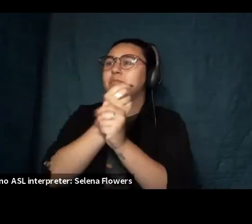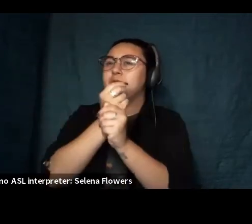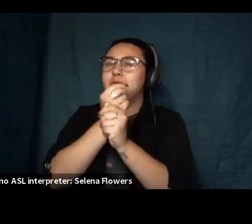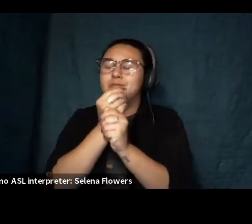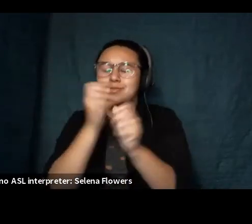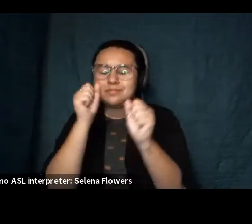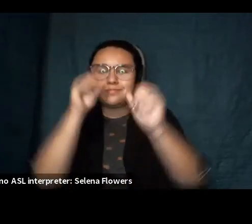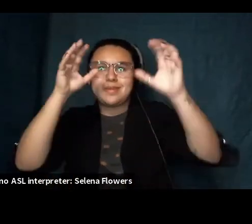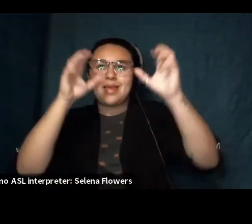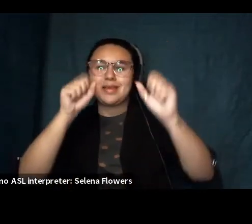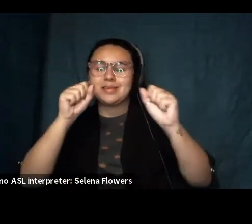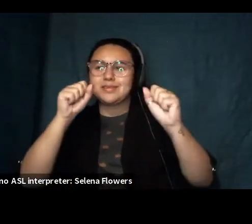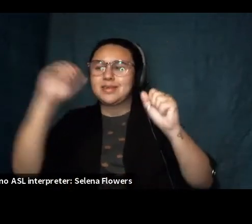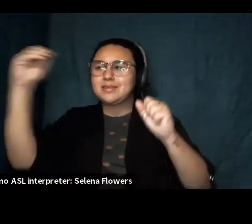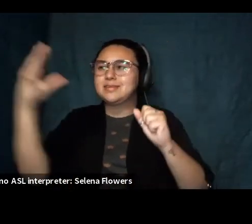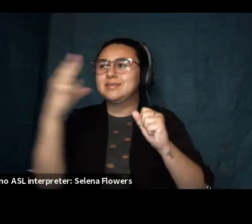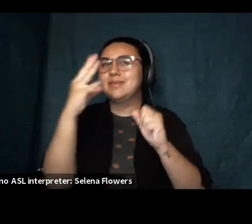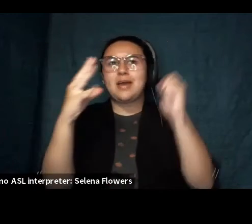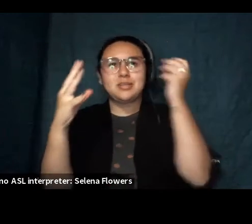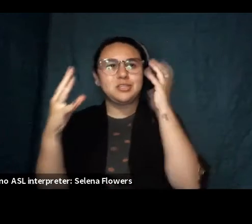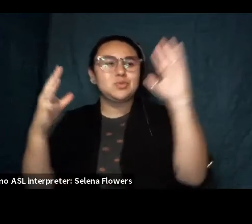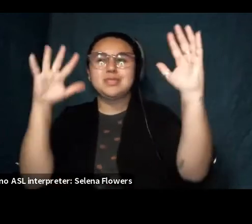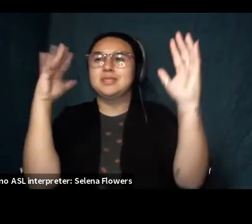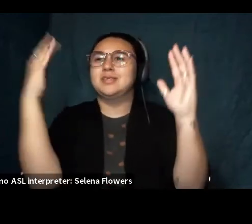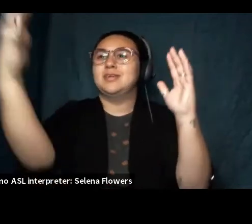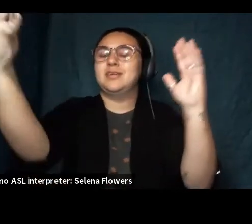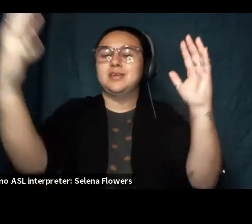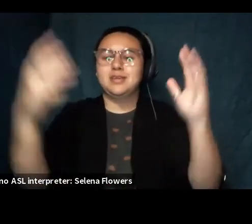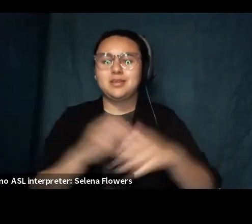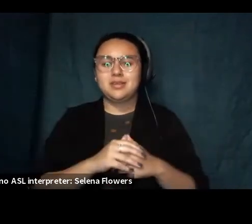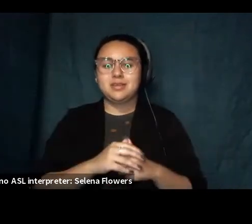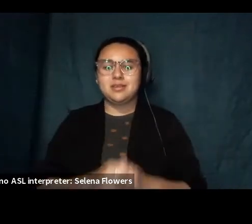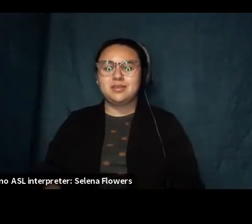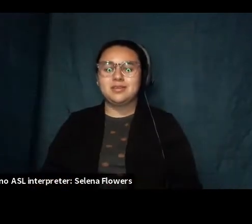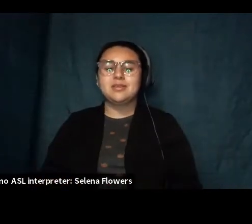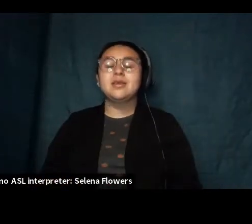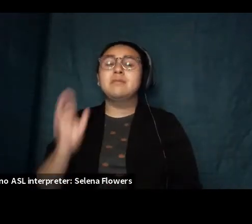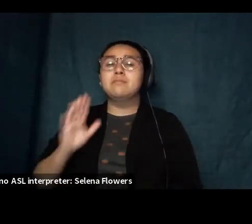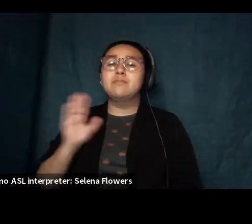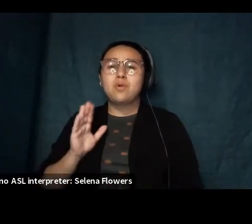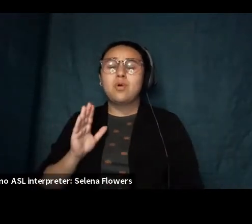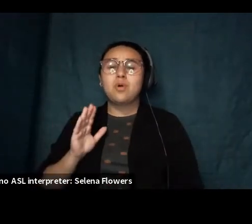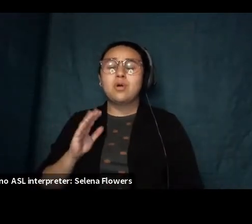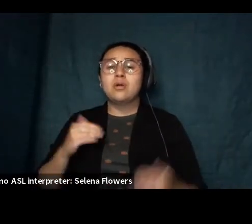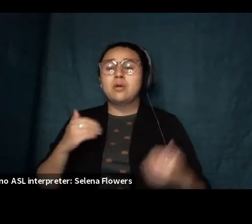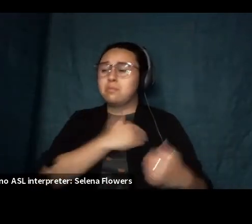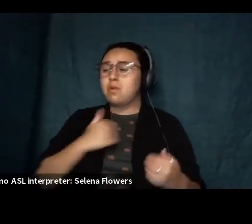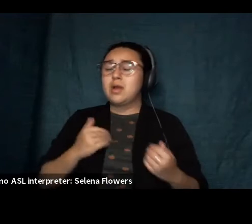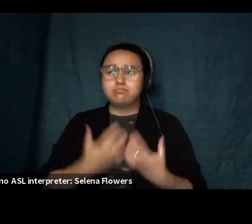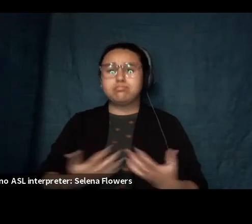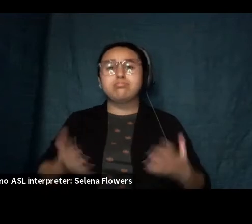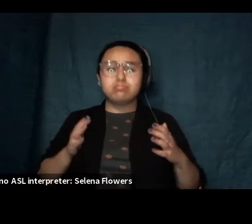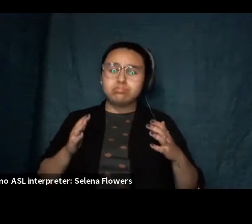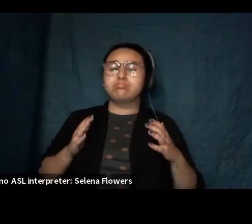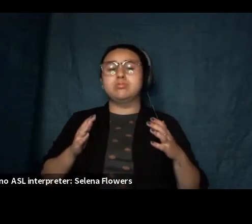even i was tan with spindly legs and conical breasts prancing my permanently arched feet across